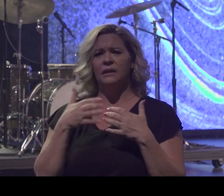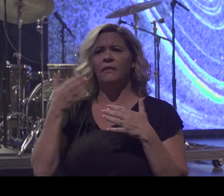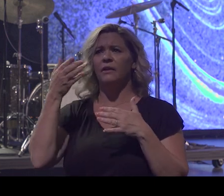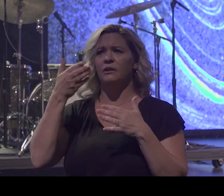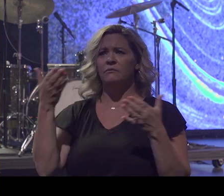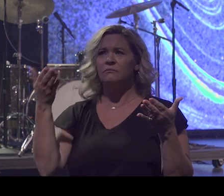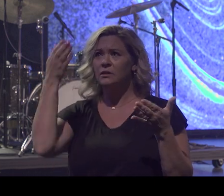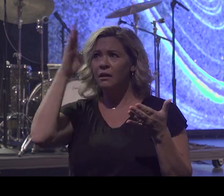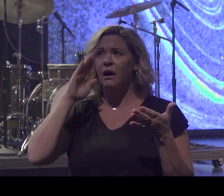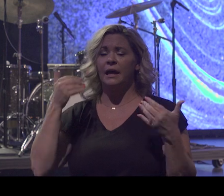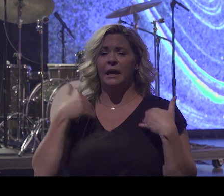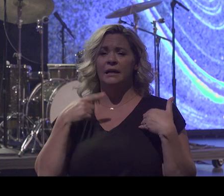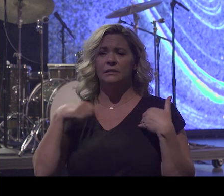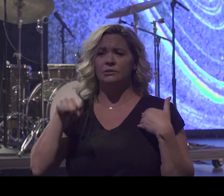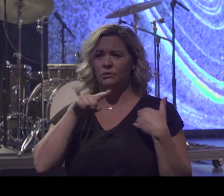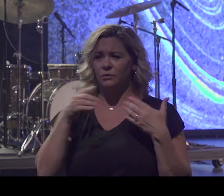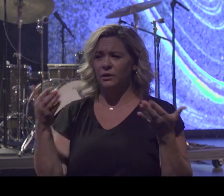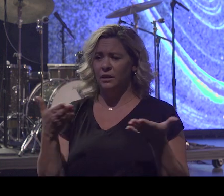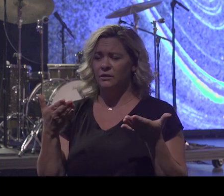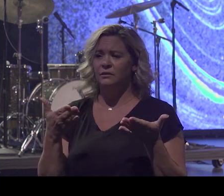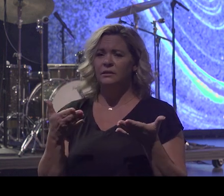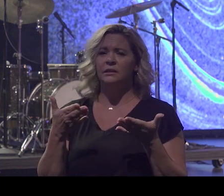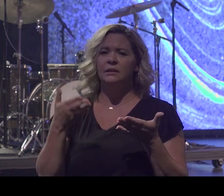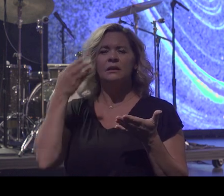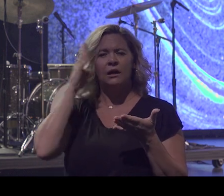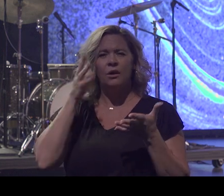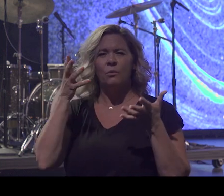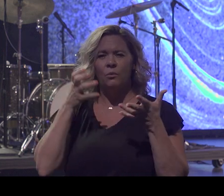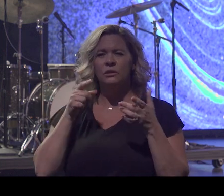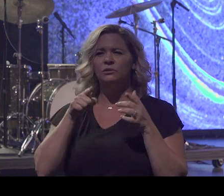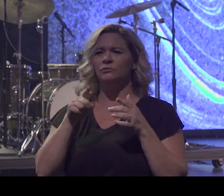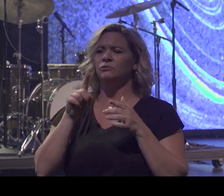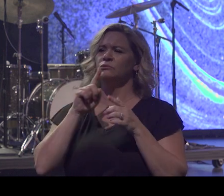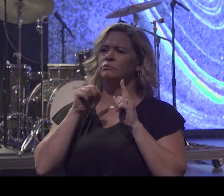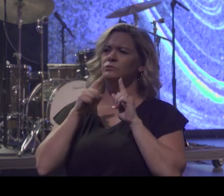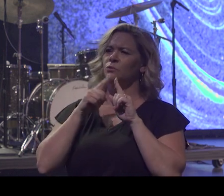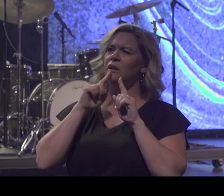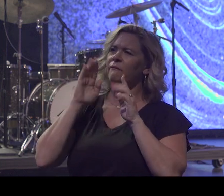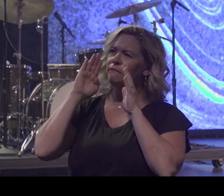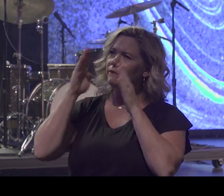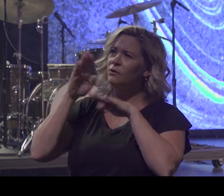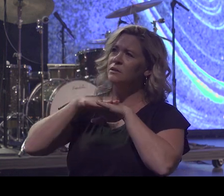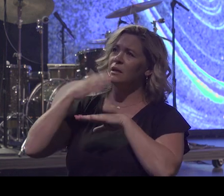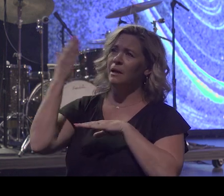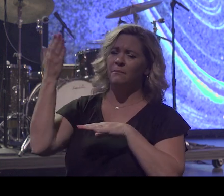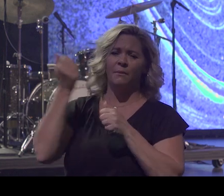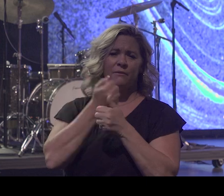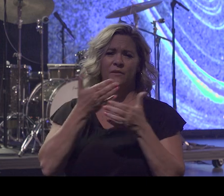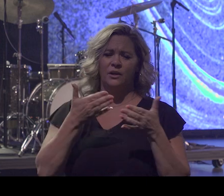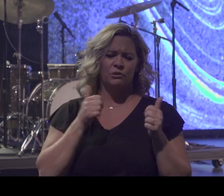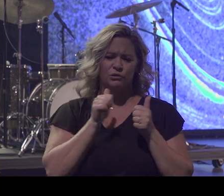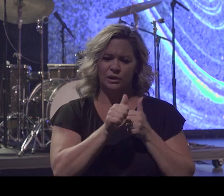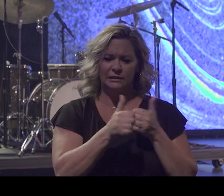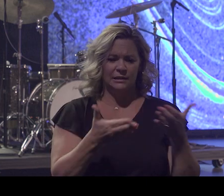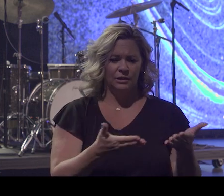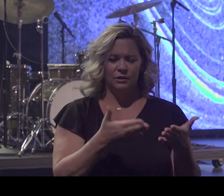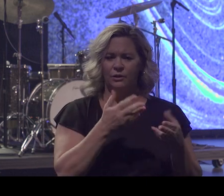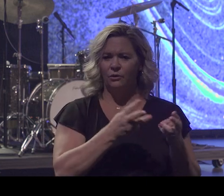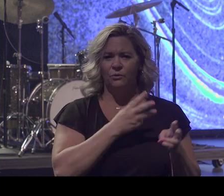wants you to turn and run to him. Because everything you're chasing for this world, it will come to an end.